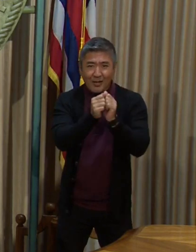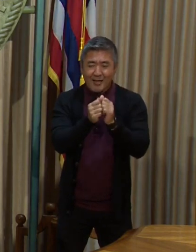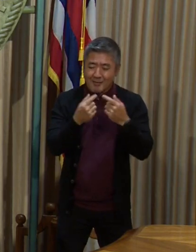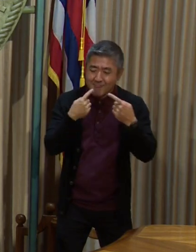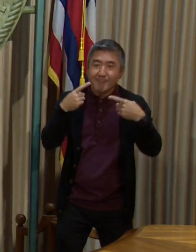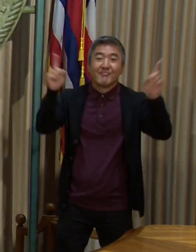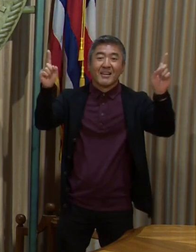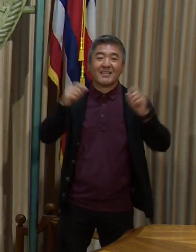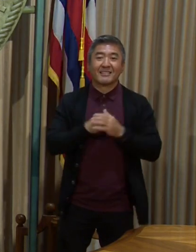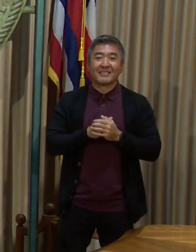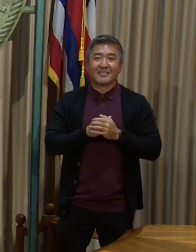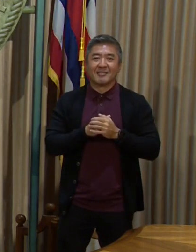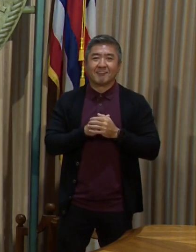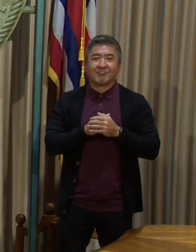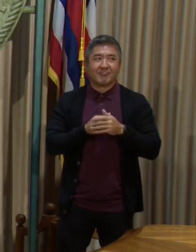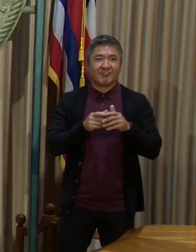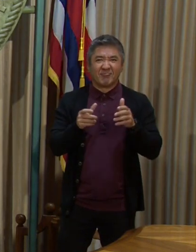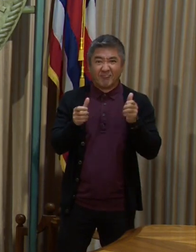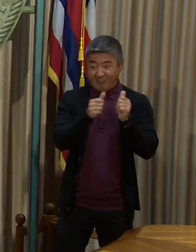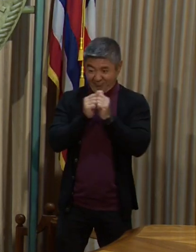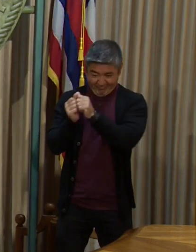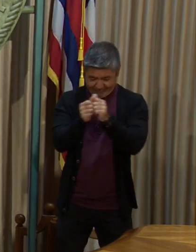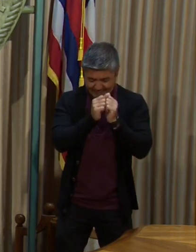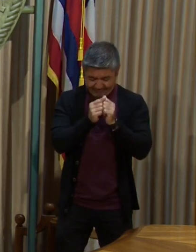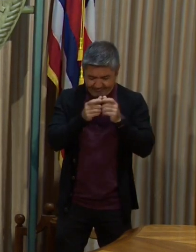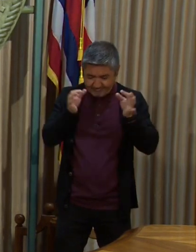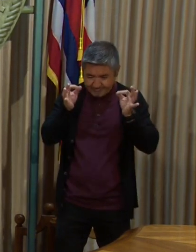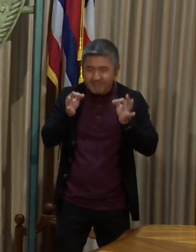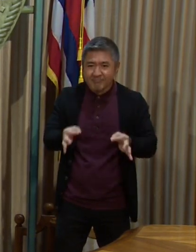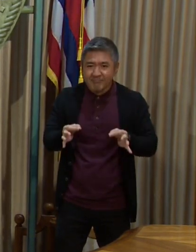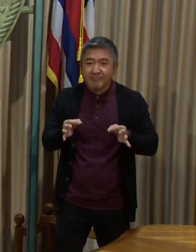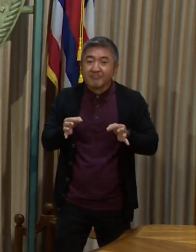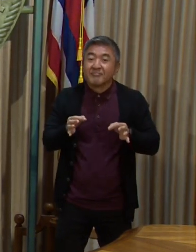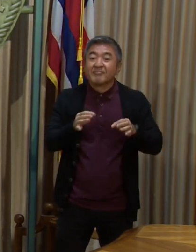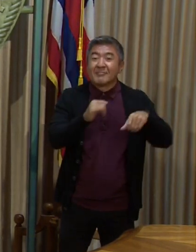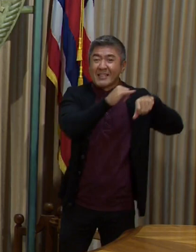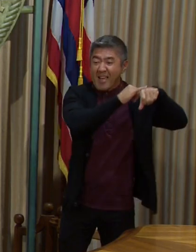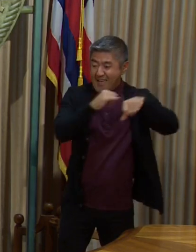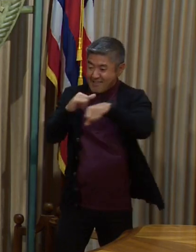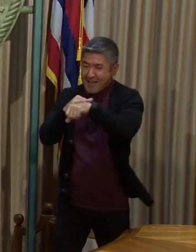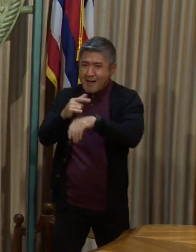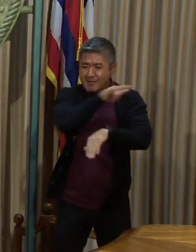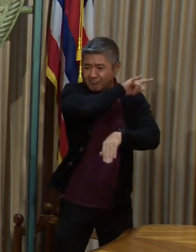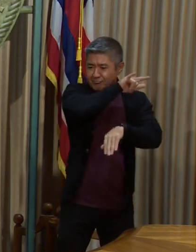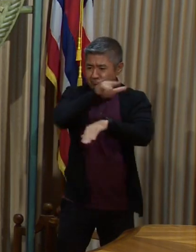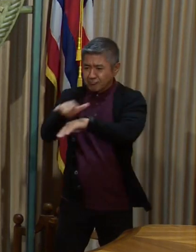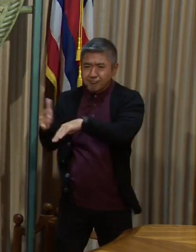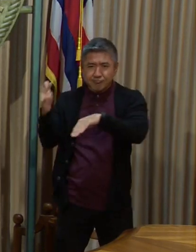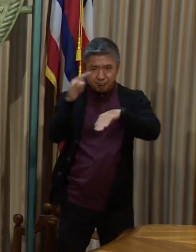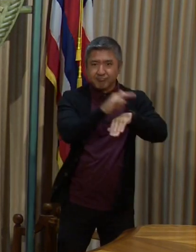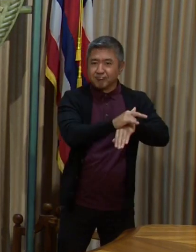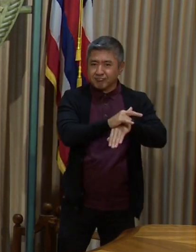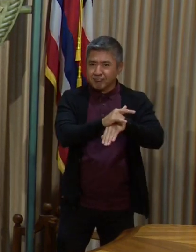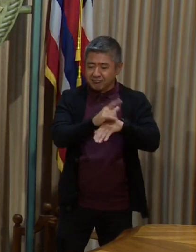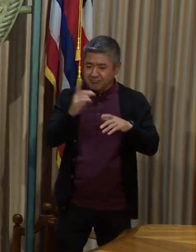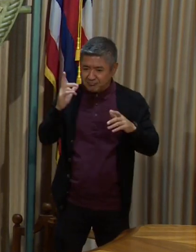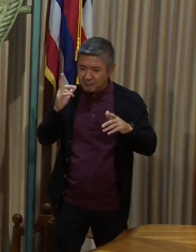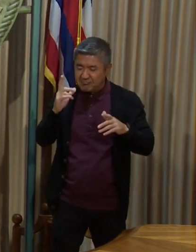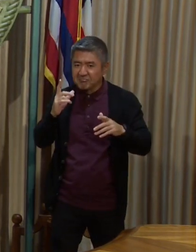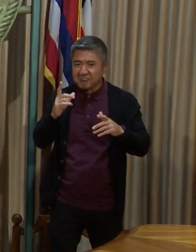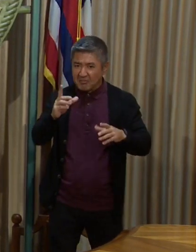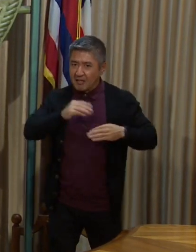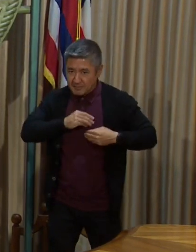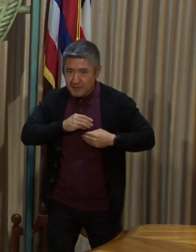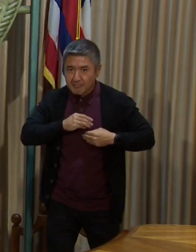Together, we've made a decision to start with the inter-county travel program for those vaccinated